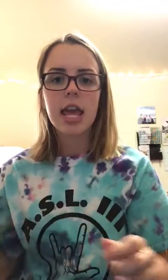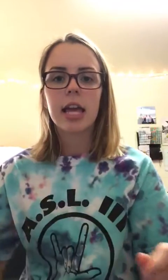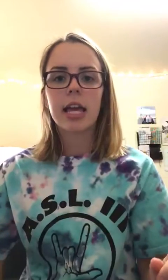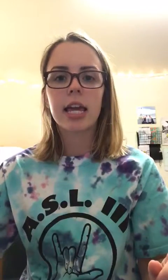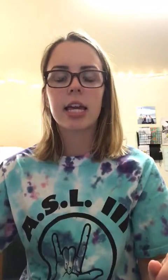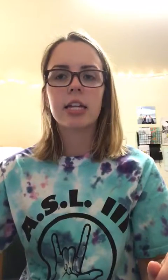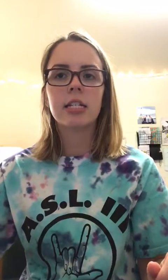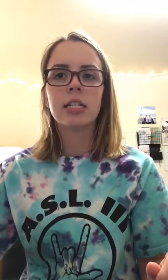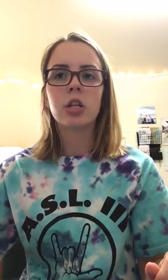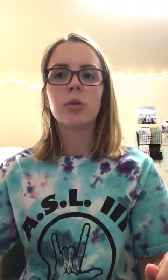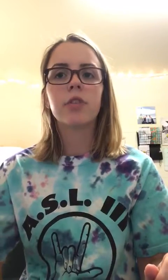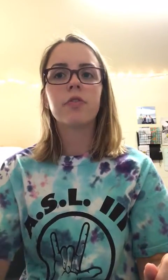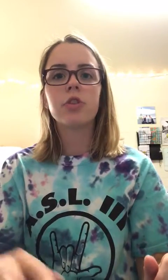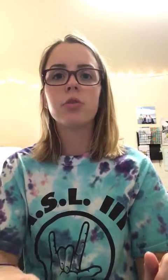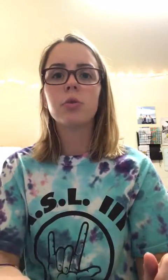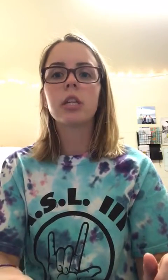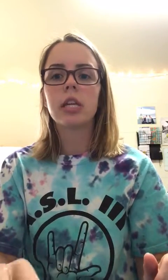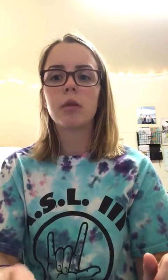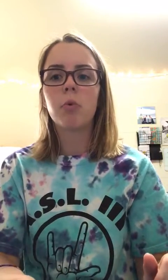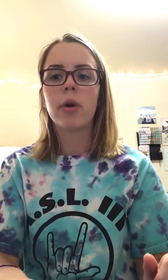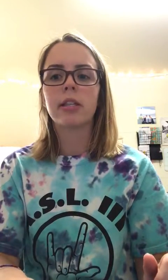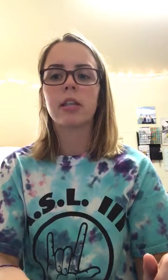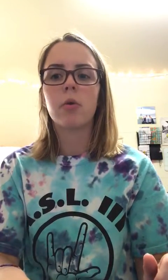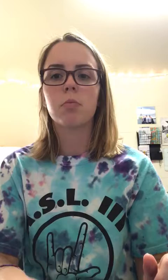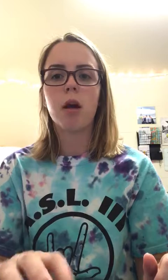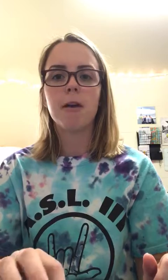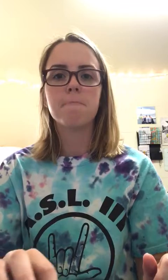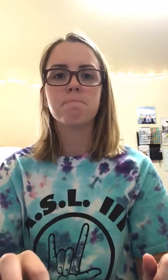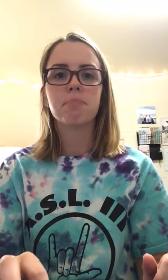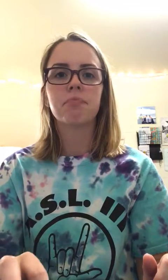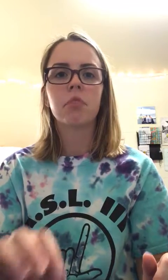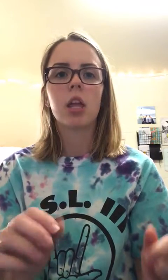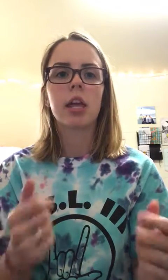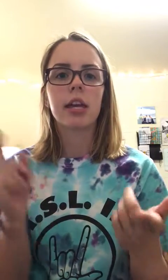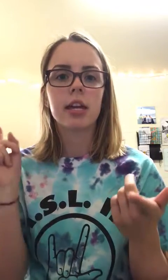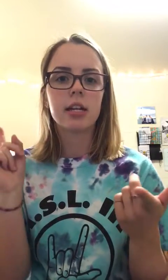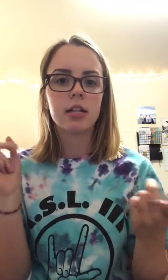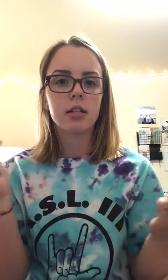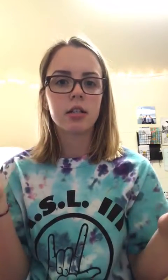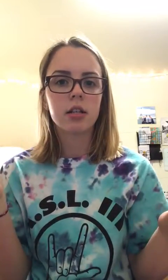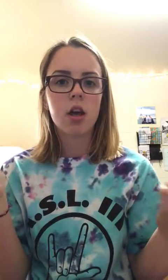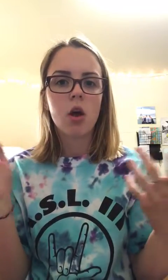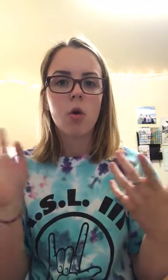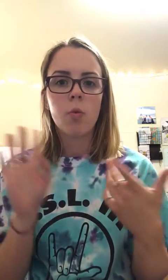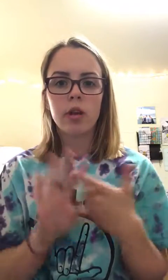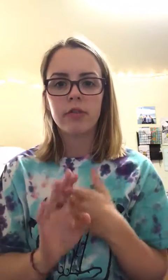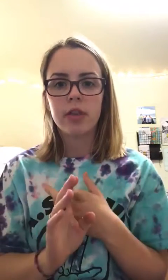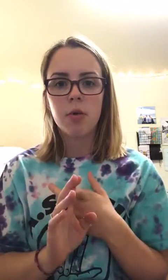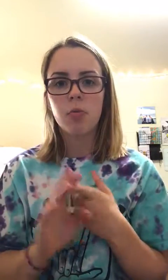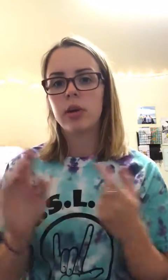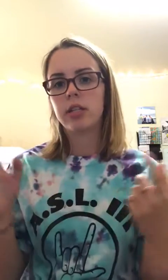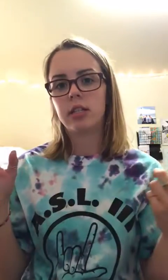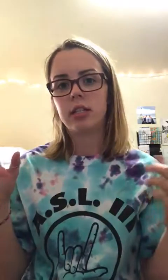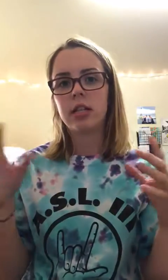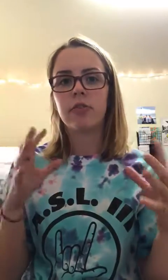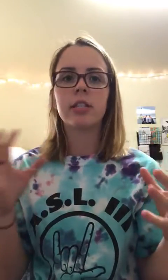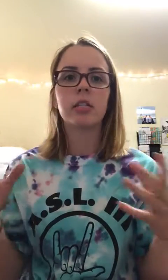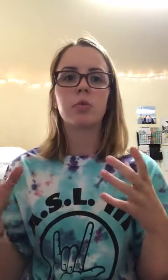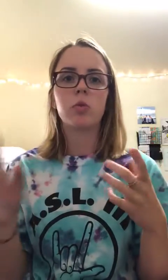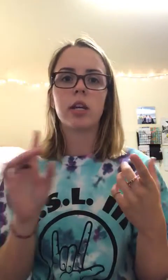and there was a few key points that were brought up, and one of them was the differences between